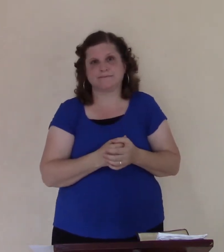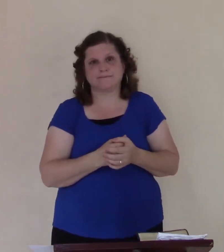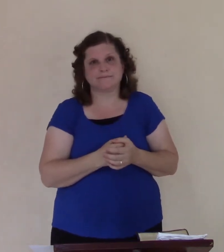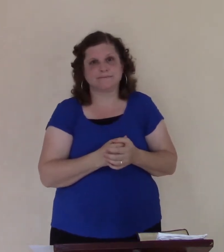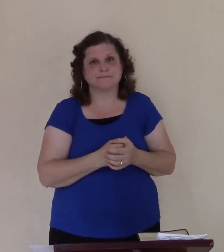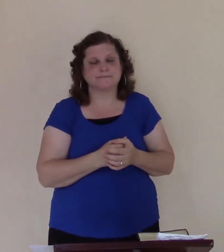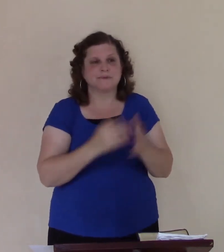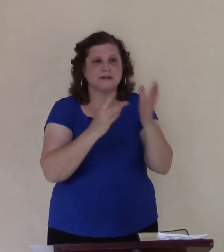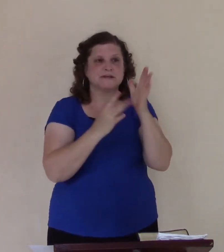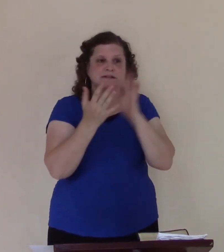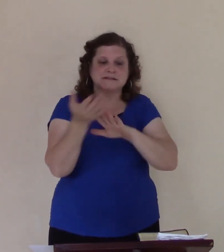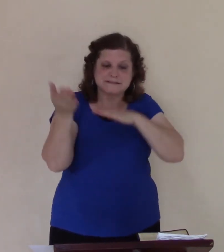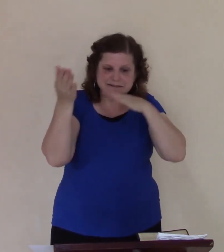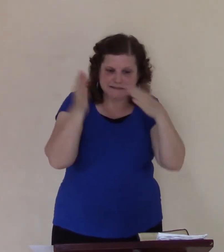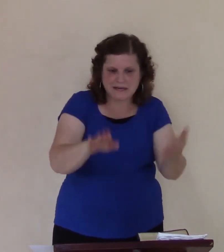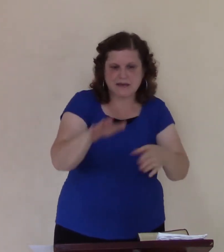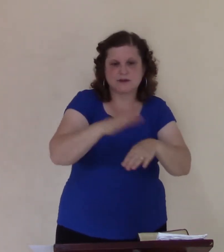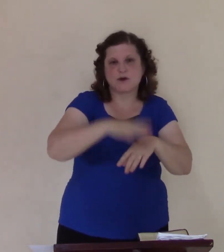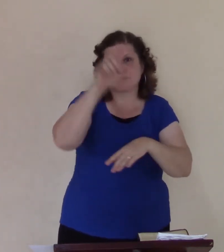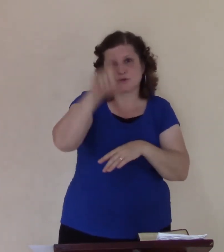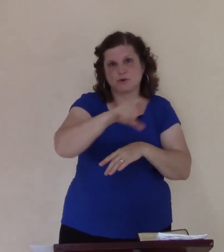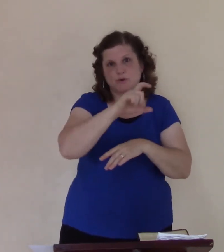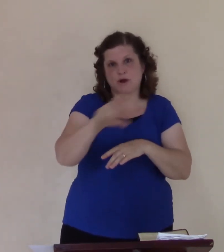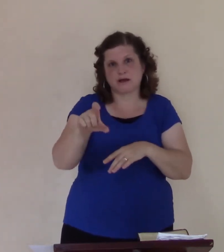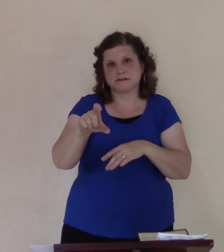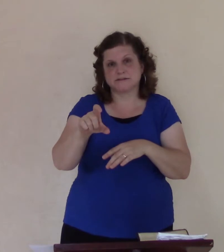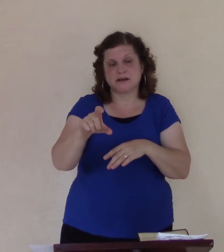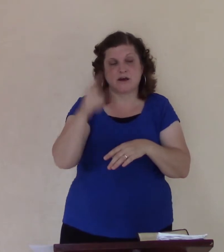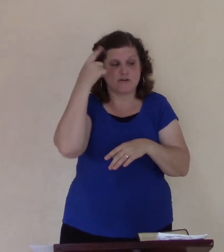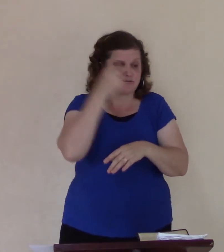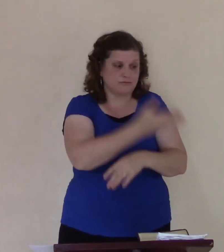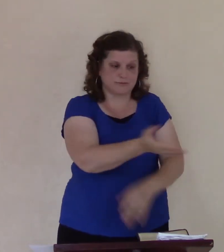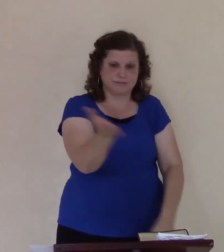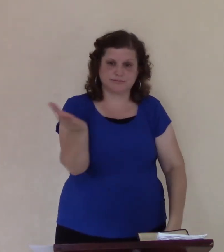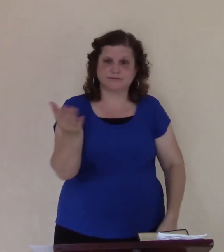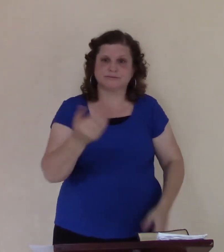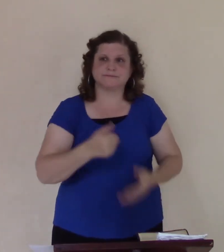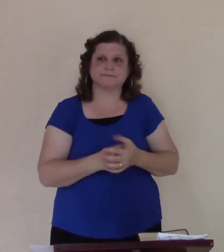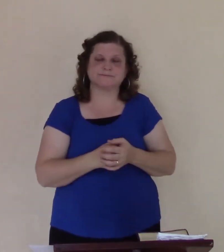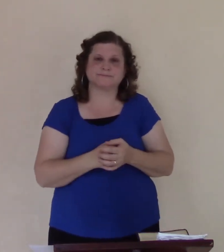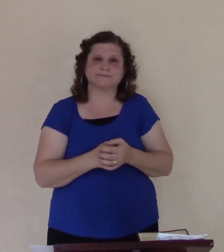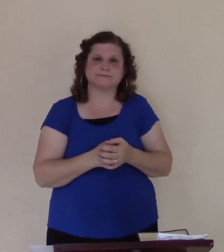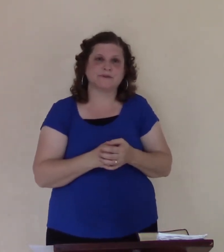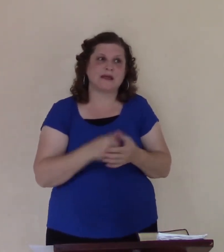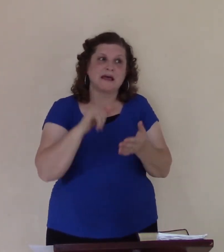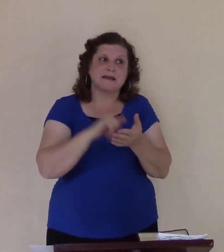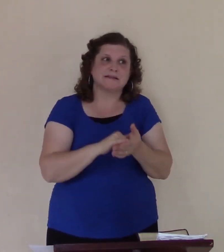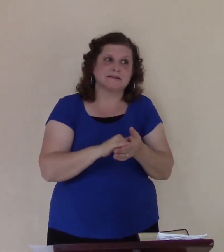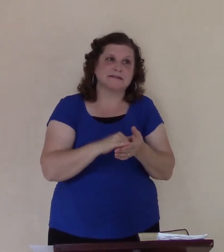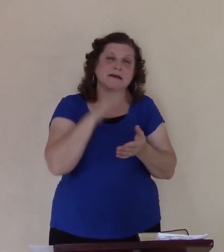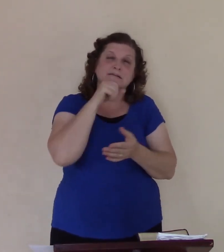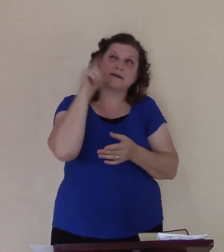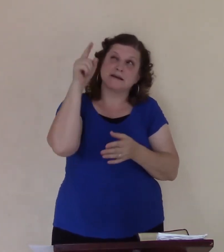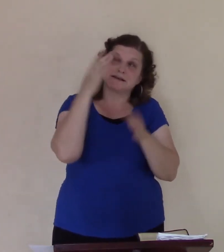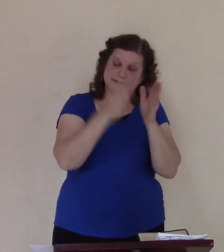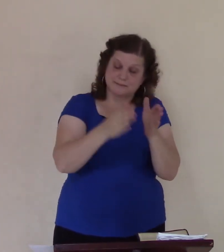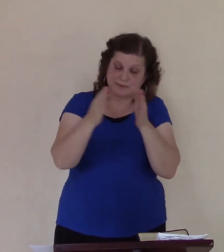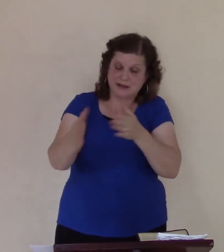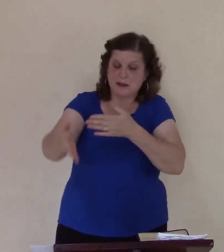Jesus died on the cross, even for those, that was his plan, before the foundational world was laid,